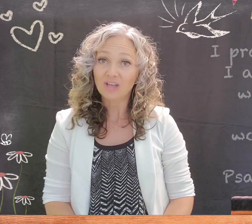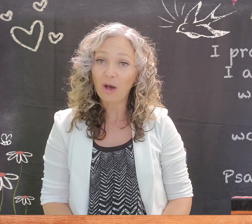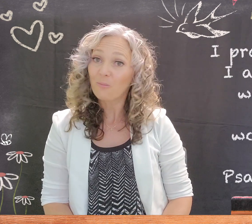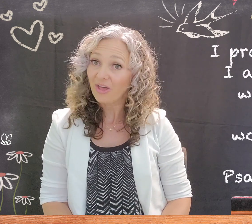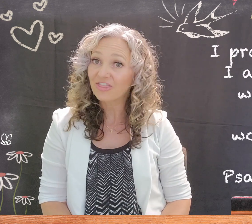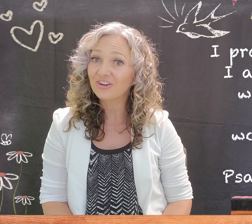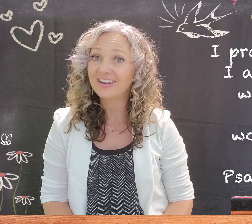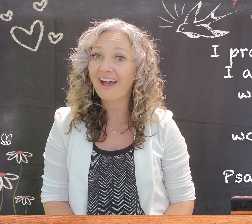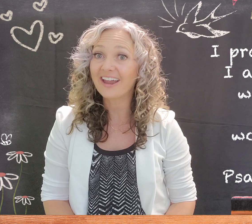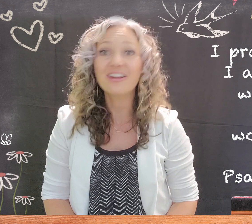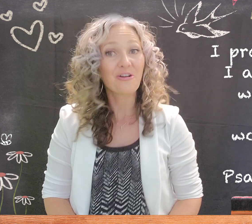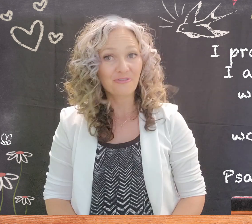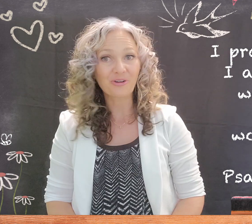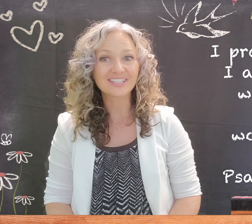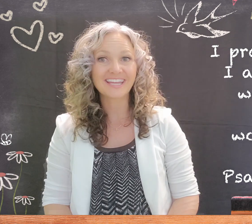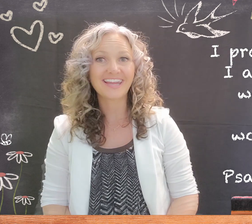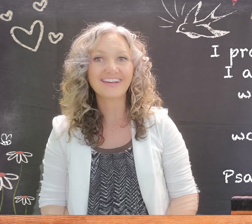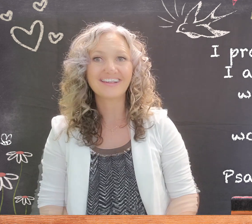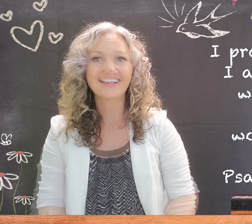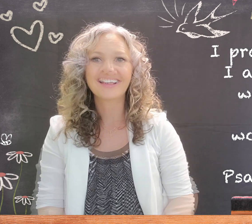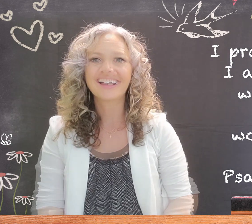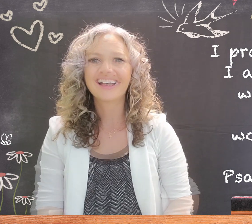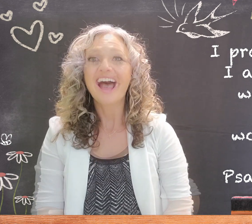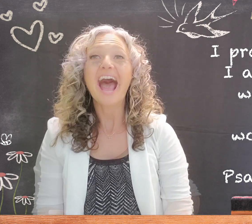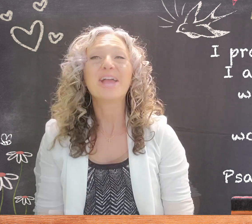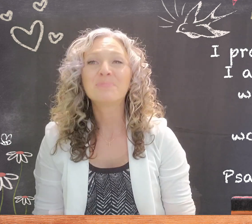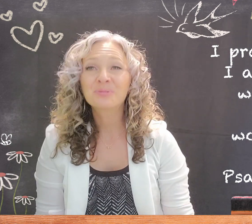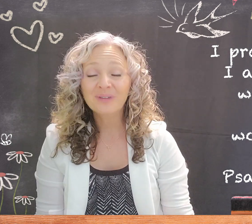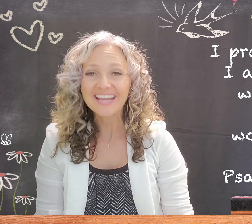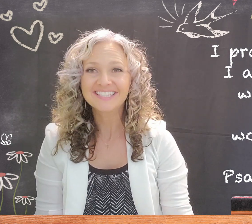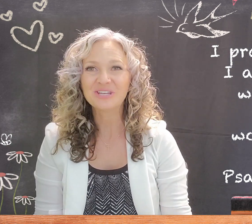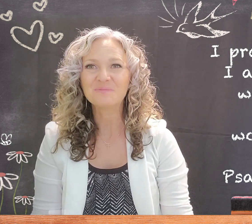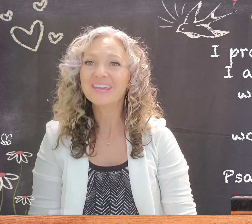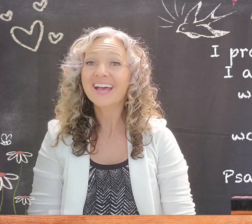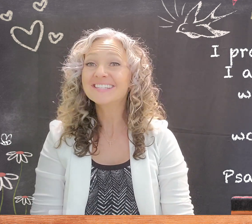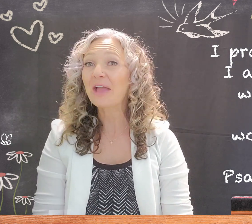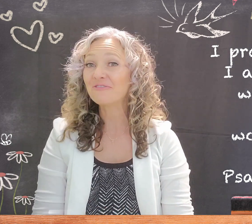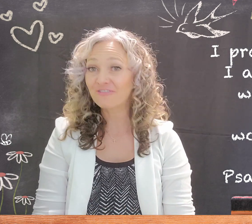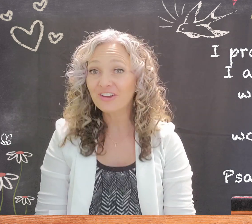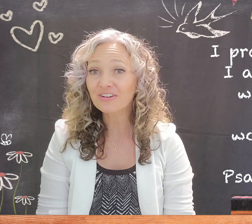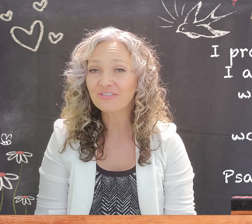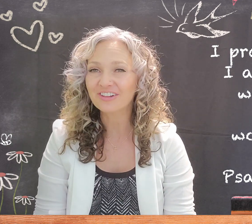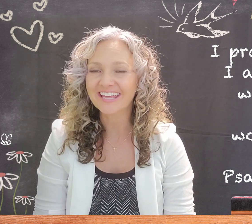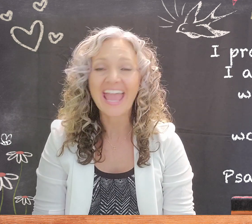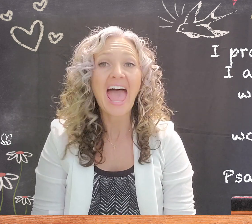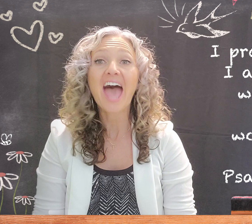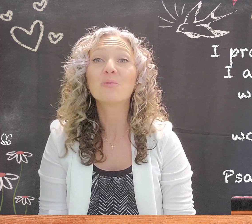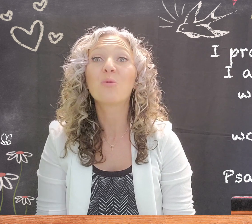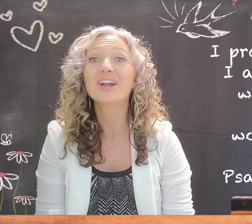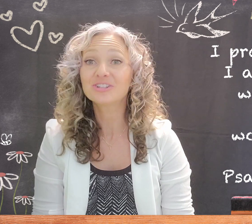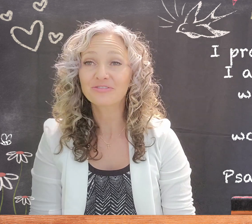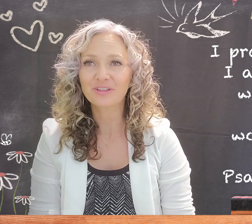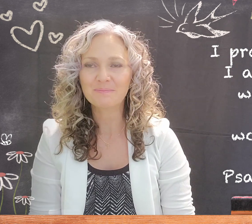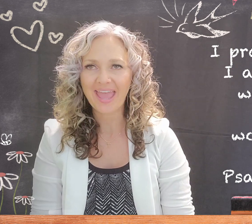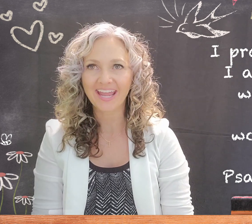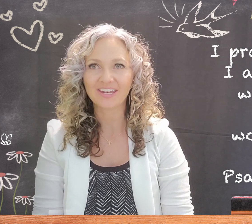Psalm 139, verse 14. I praise you because I am fearfully and wonderfully made.